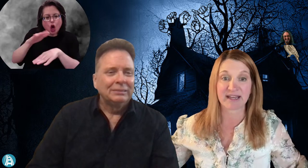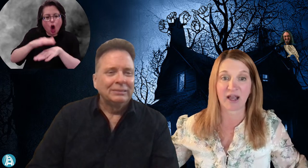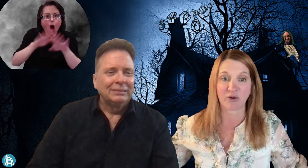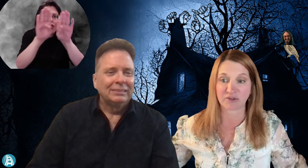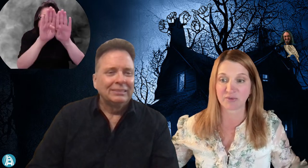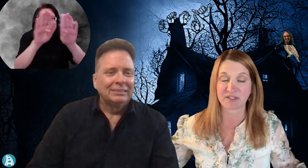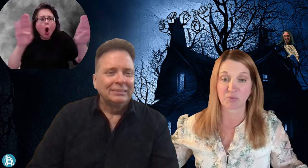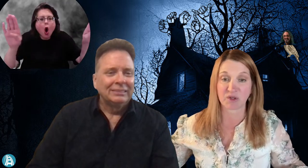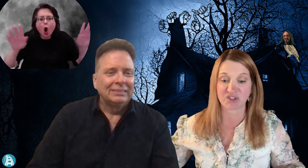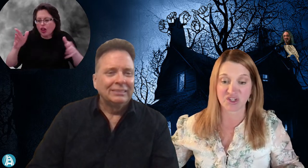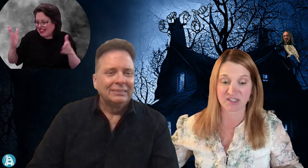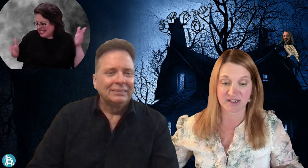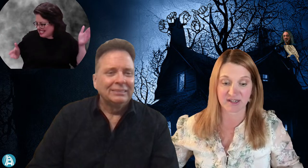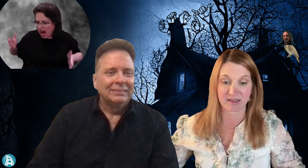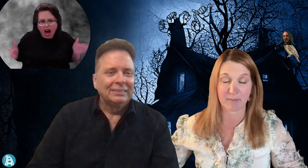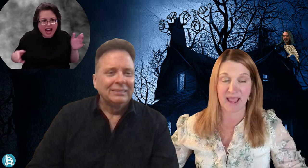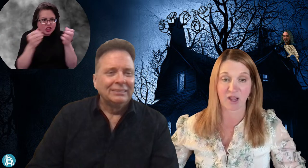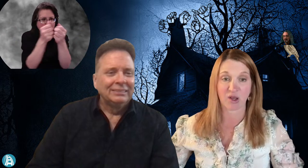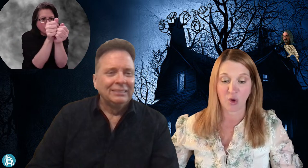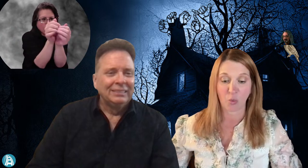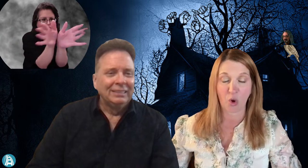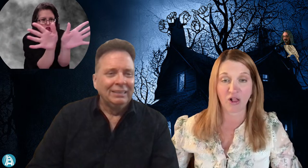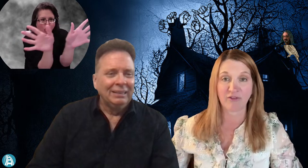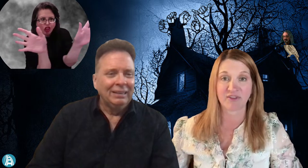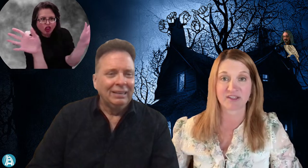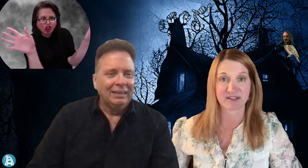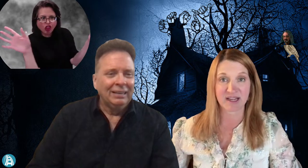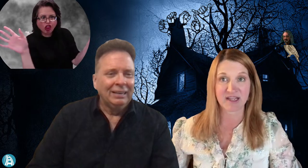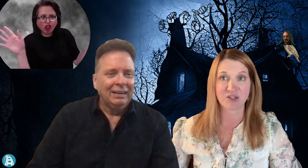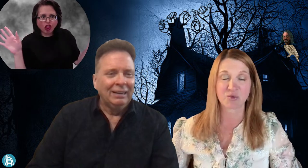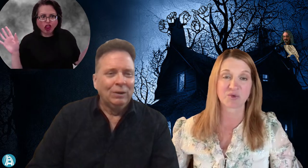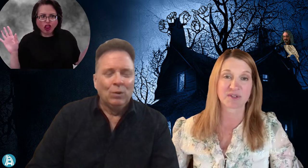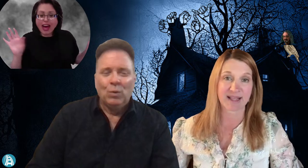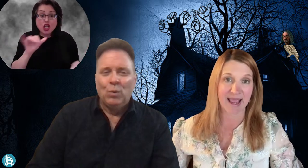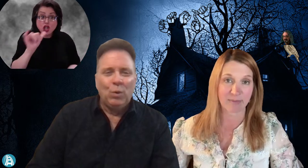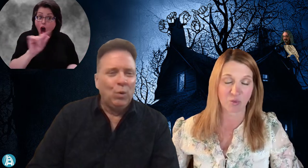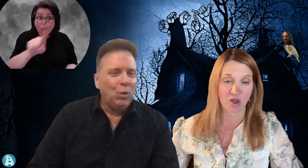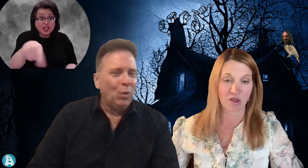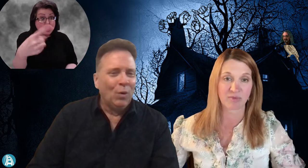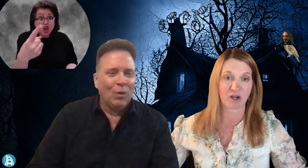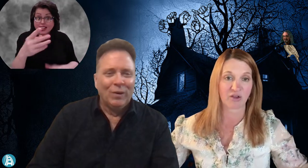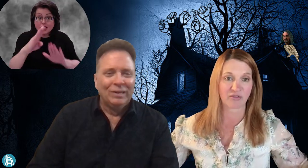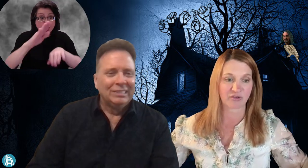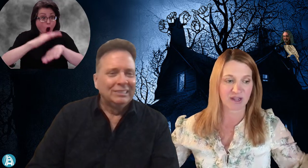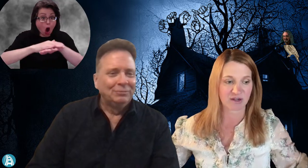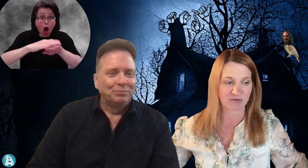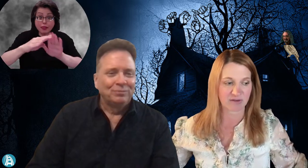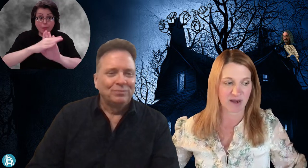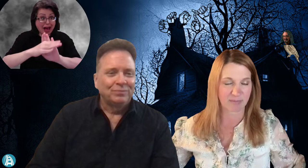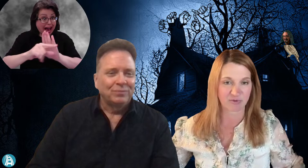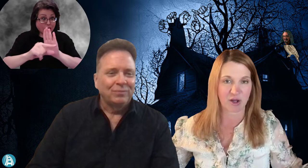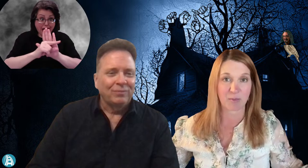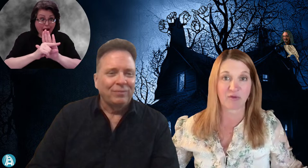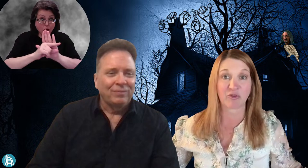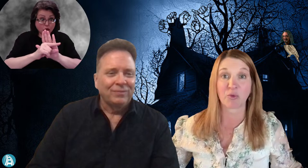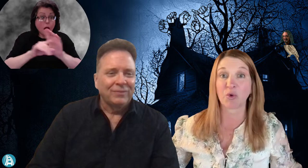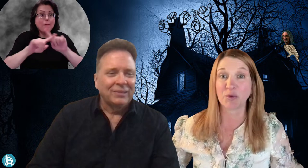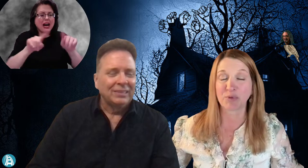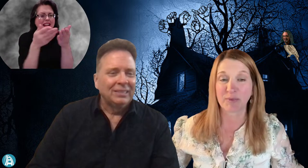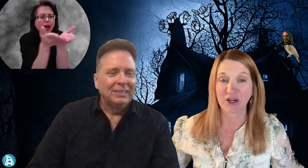out. So it wasn't just on the back wall of the stage, which was the cabin wall, but also kind of wrapped around. But for the world premiere,